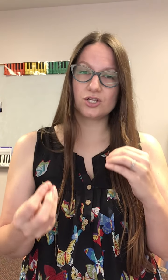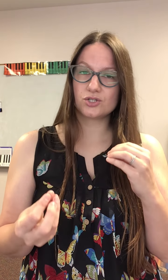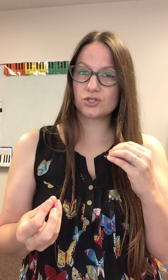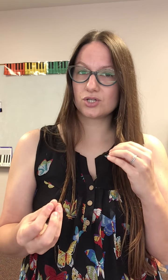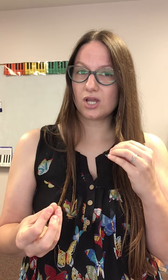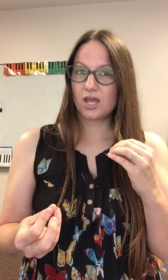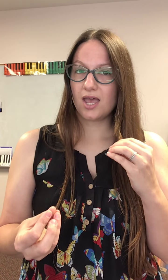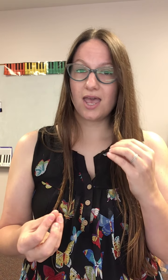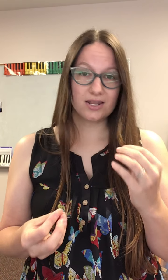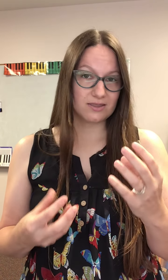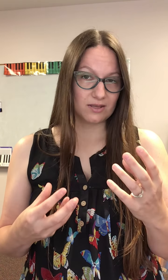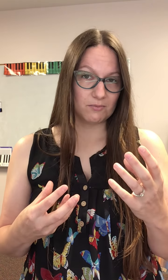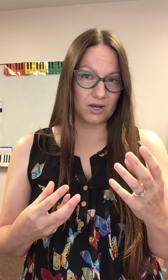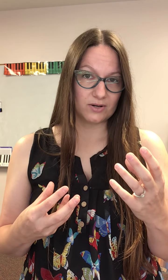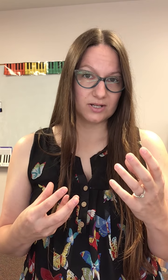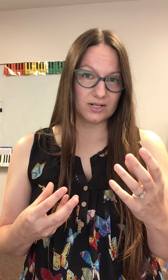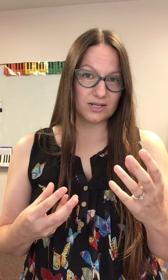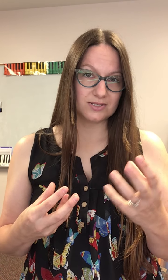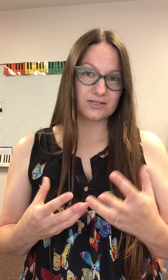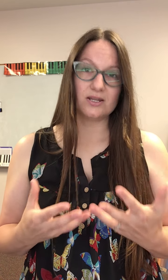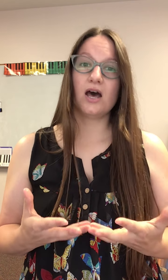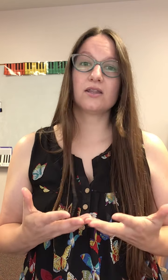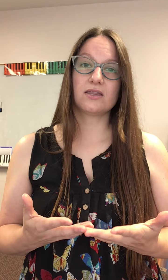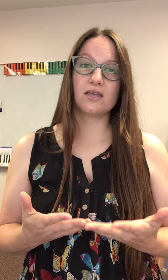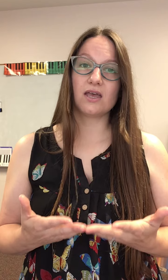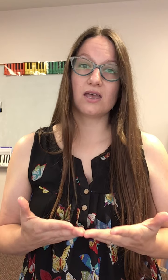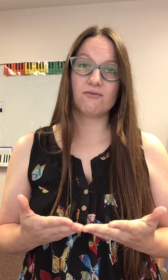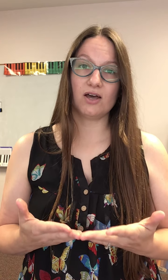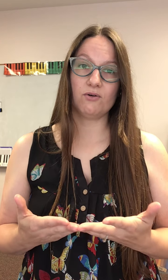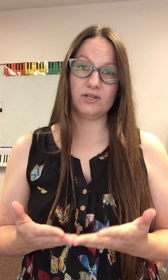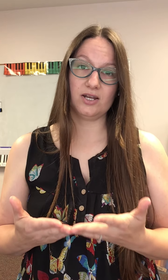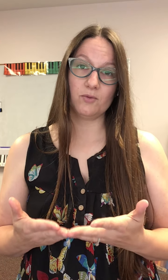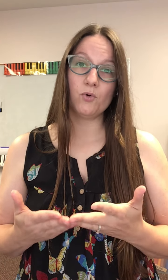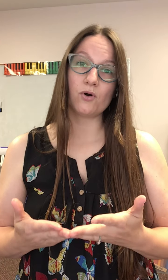anything about it is it's not the eh vowel anymore